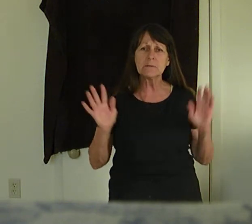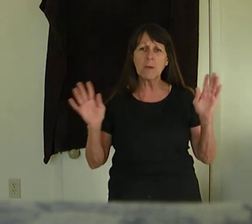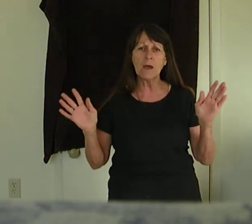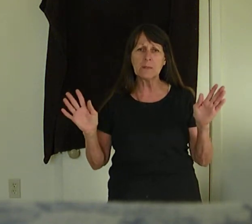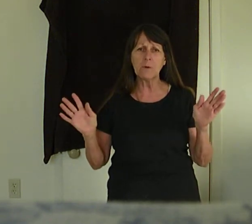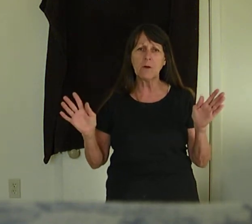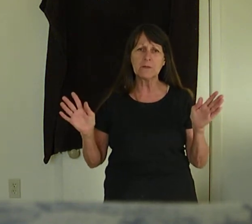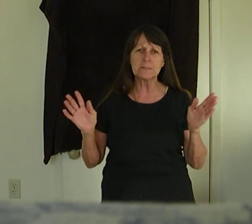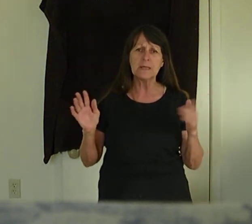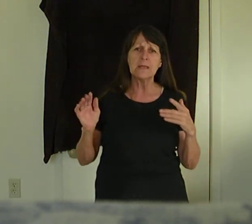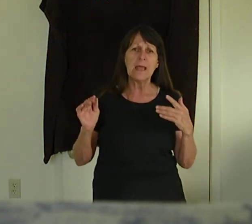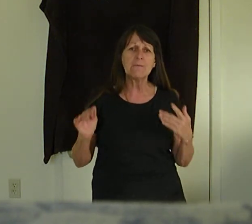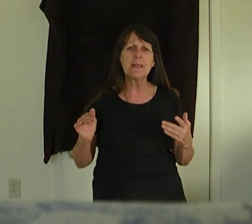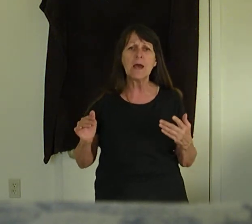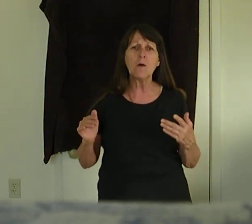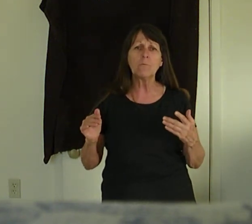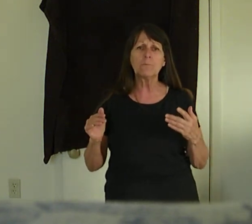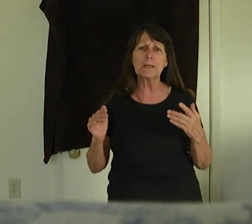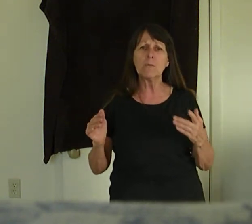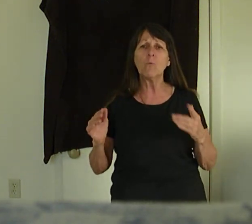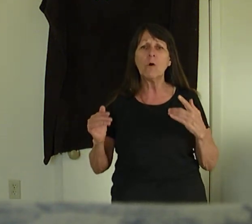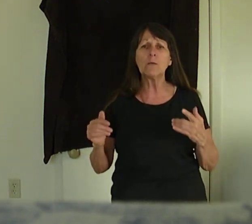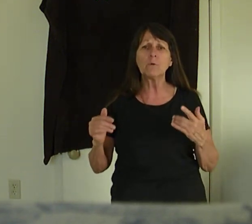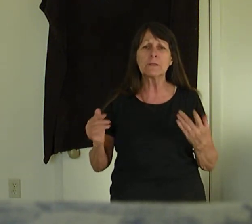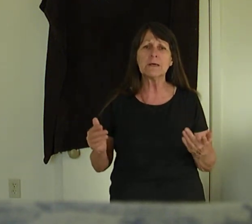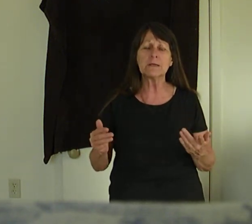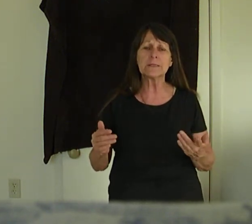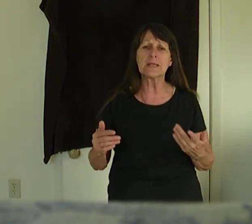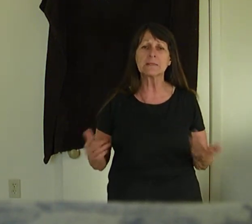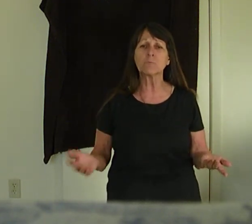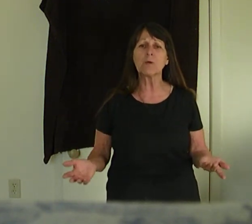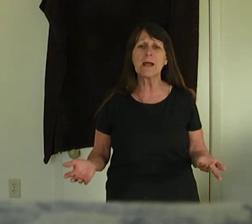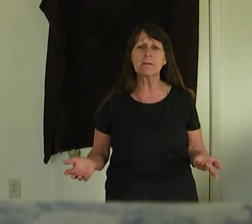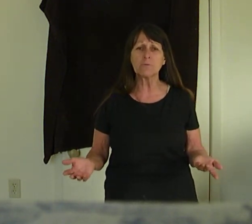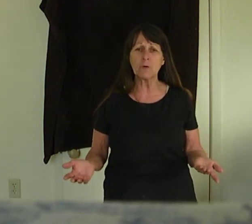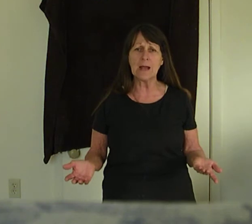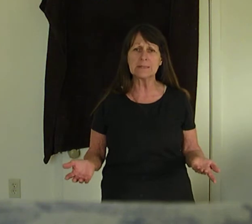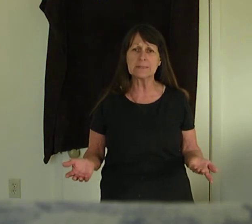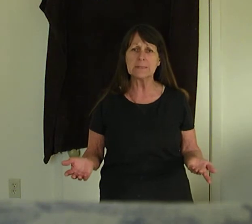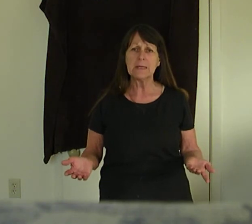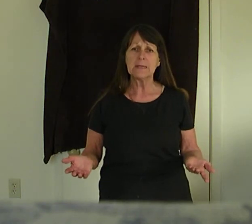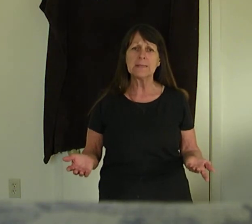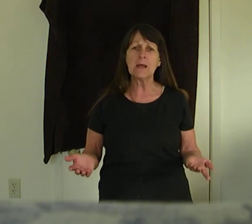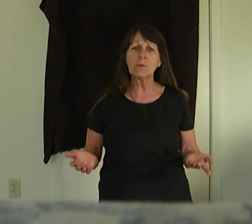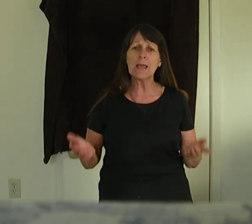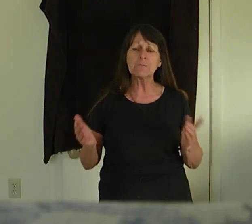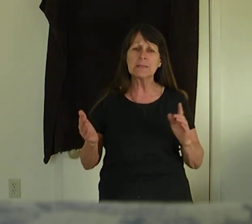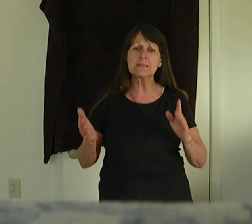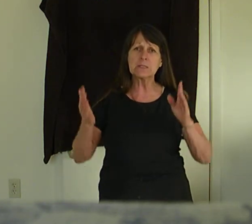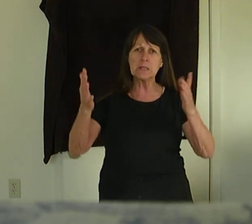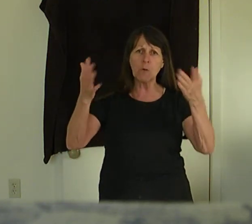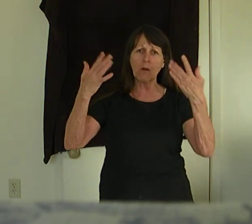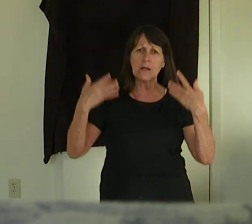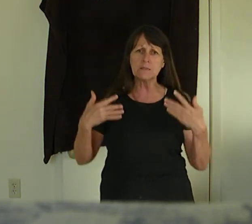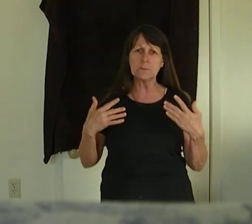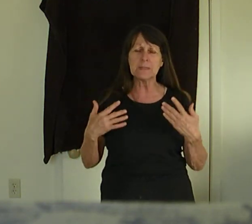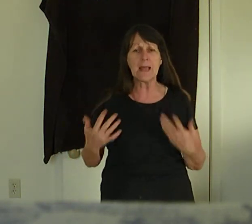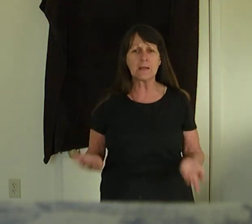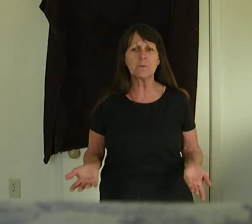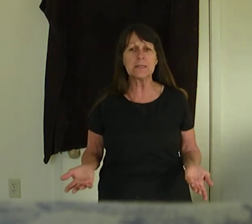body parts have now become one with us as the bride of Christ. Now we have to get to know our husband. Now how do we get